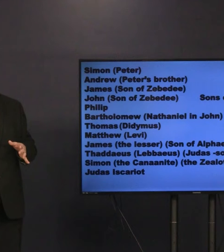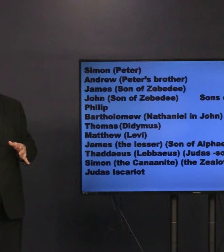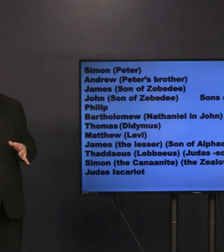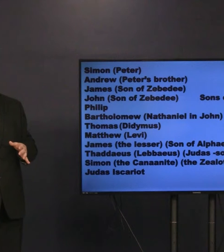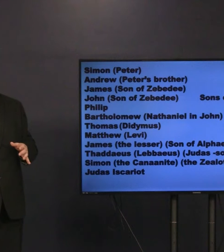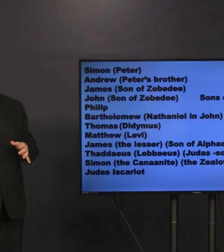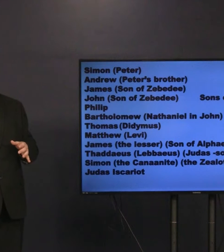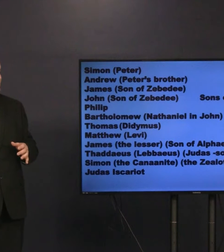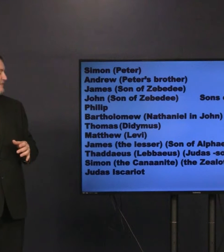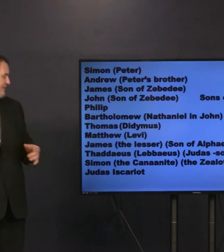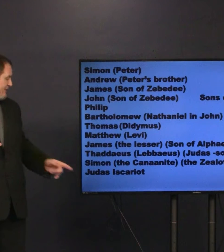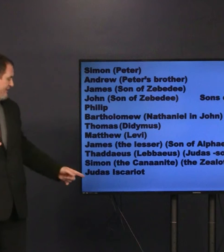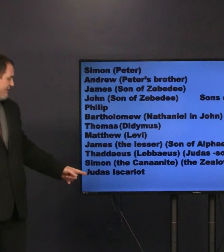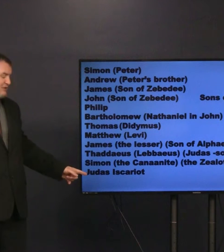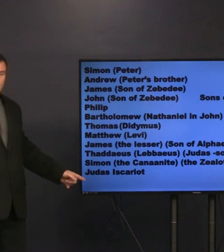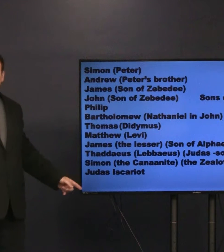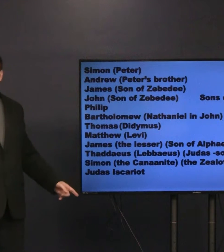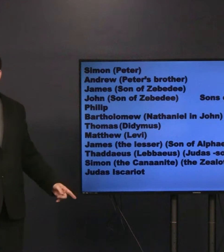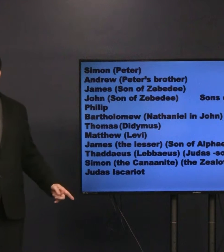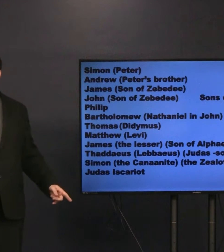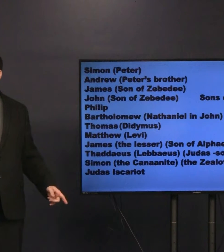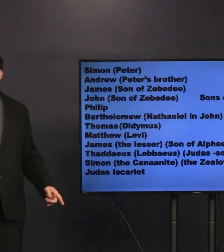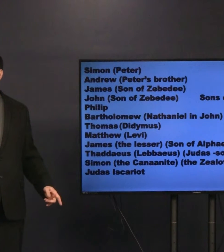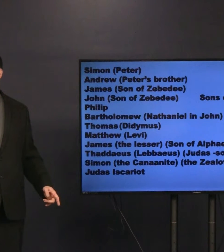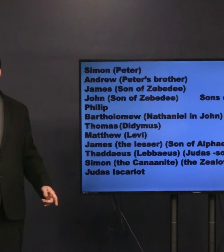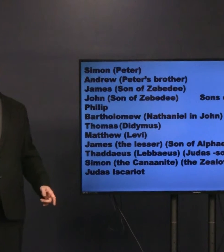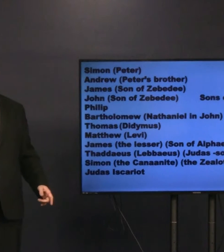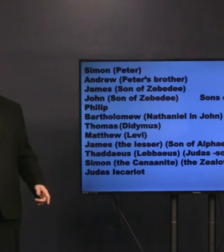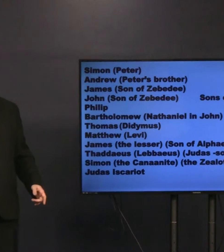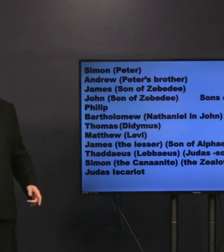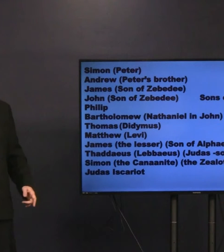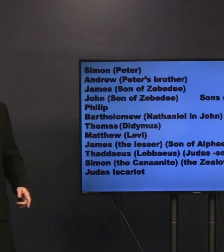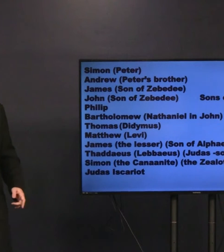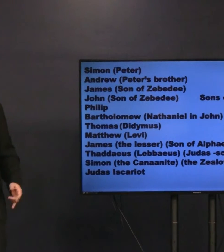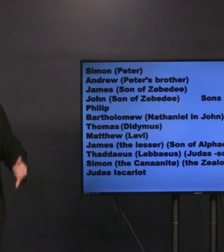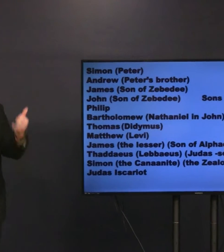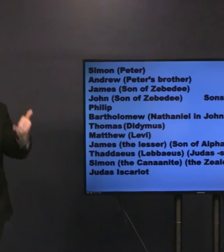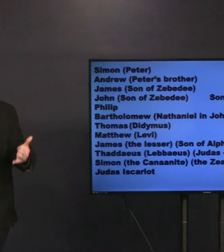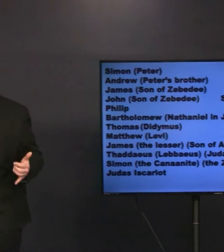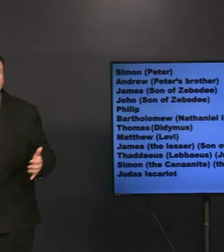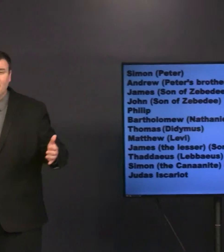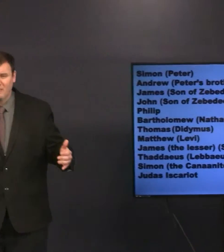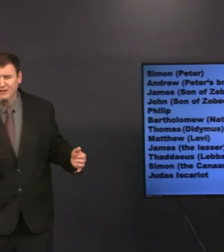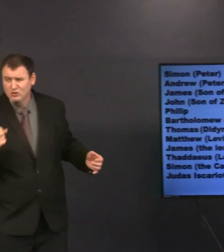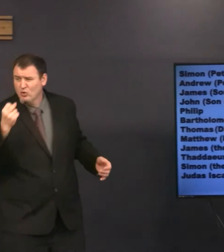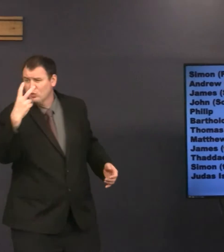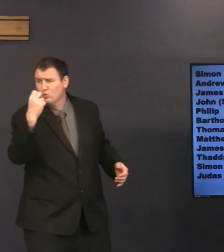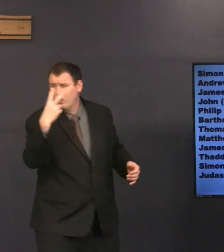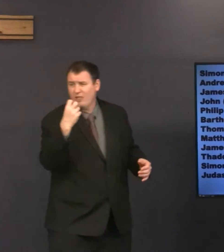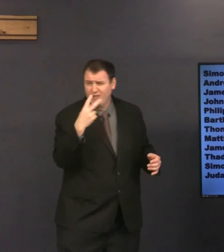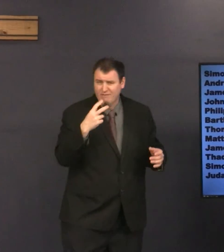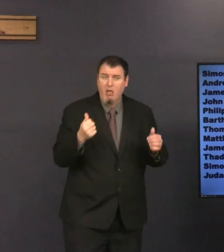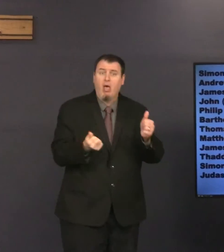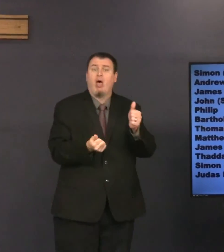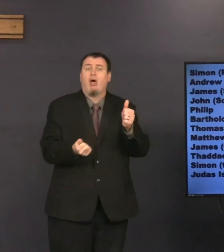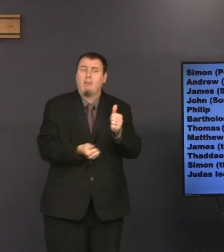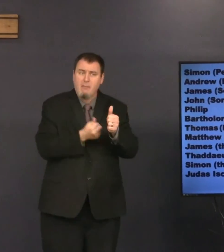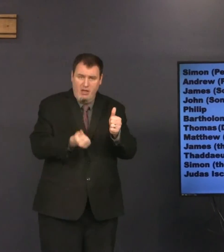the most infamous, Judas Iscariot. So, the